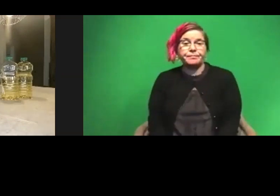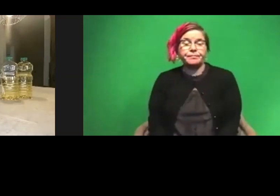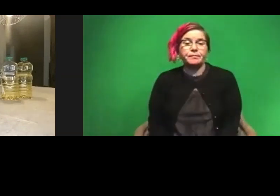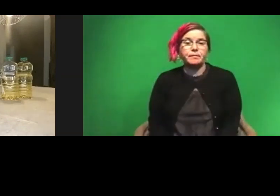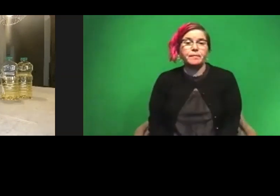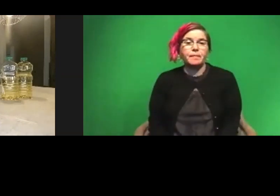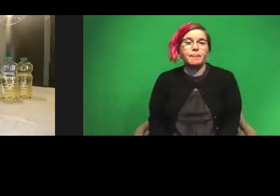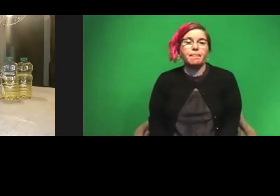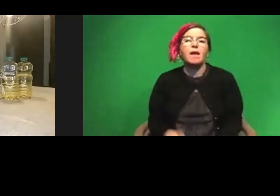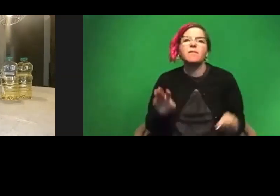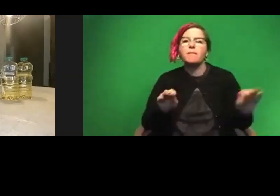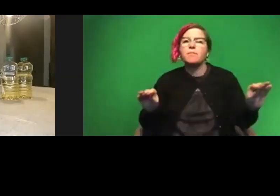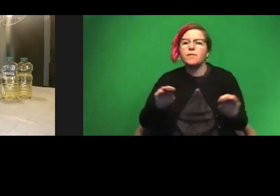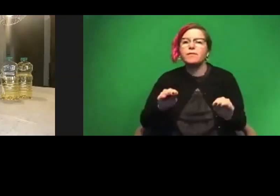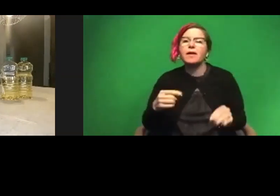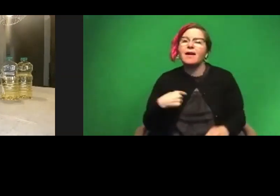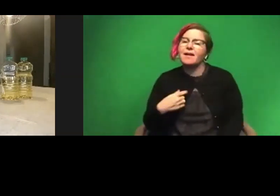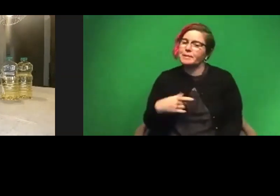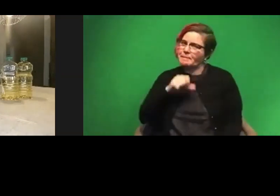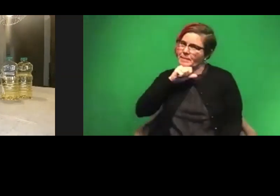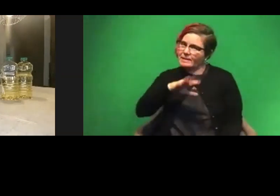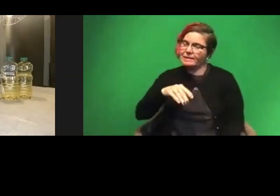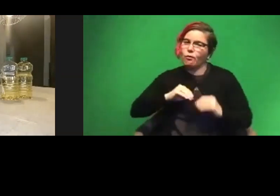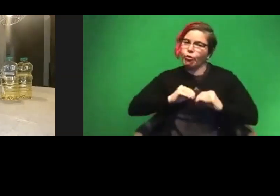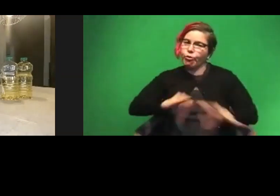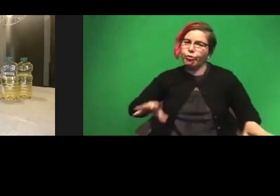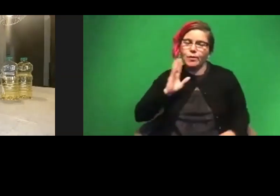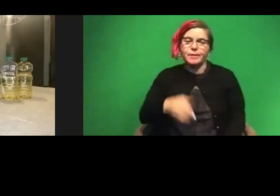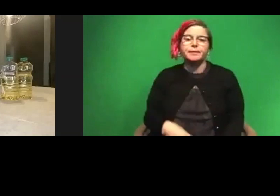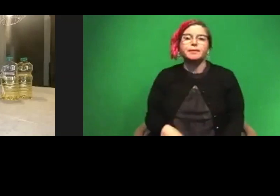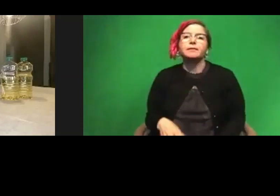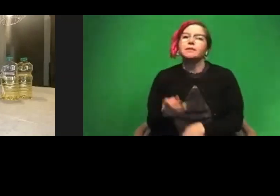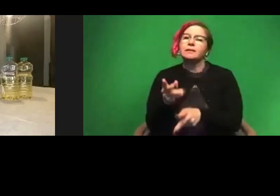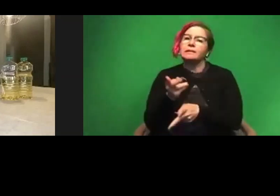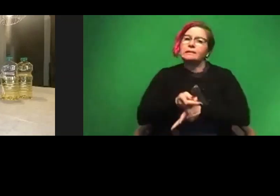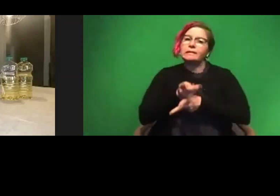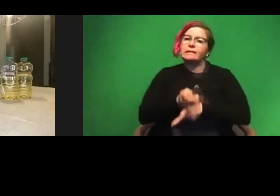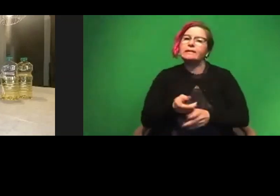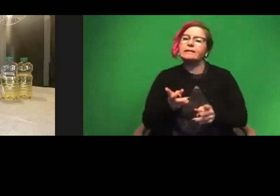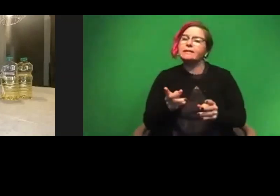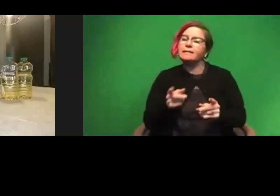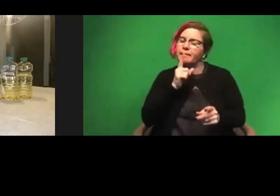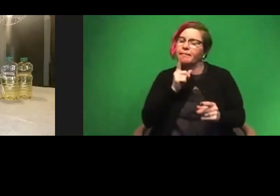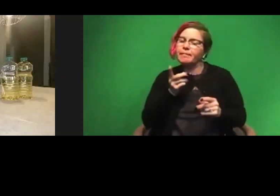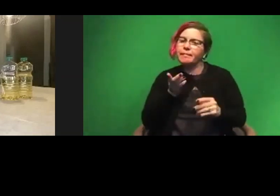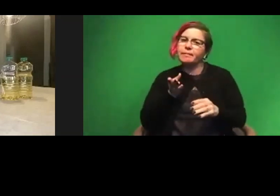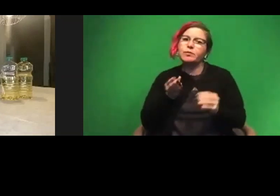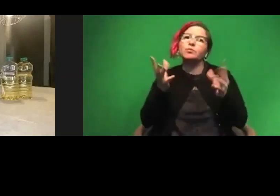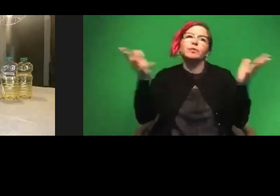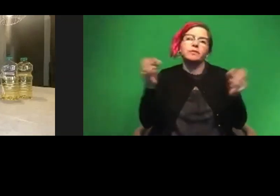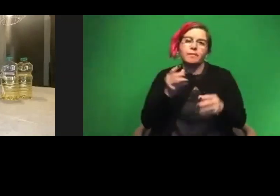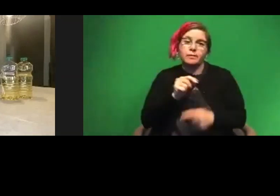Let me move stuff. I am very messy. So to be cautious, let me not make more of a mess than what I need to. One,